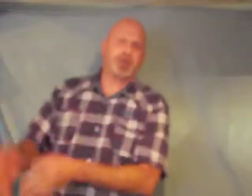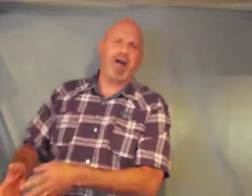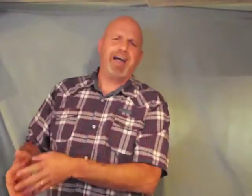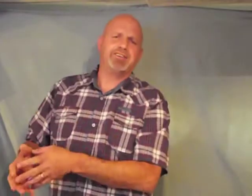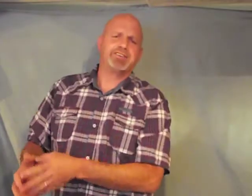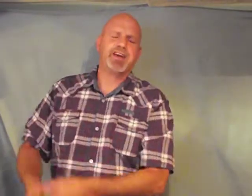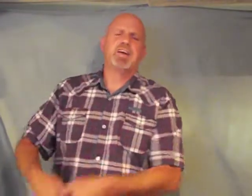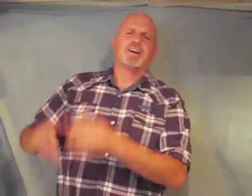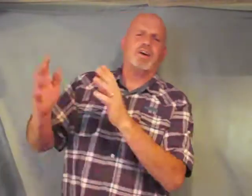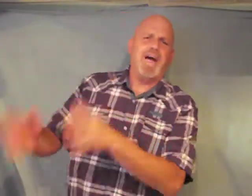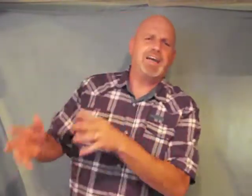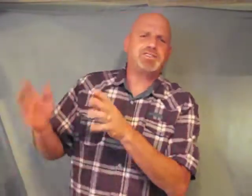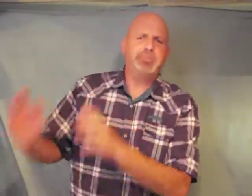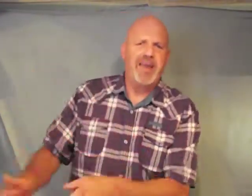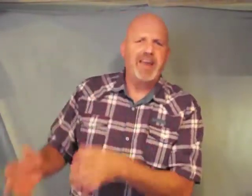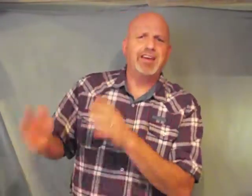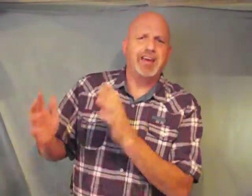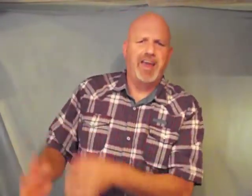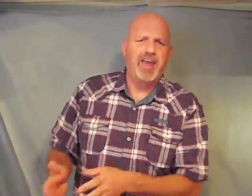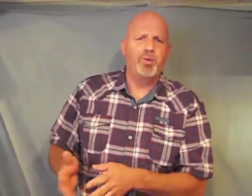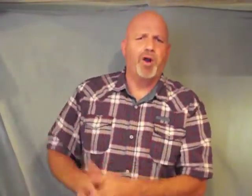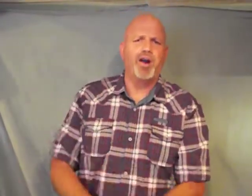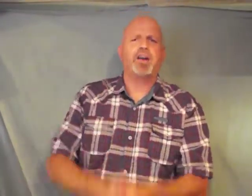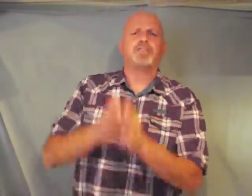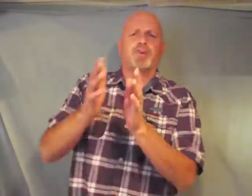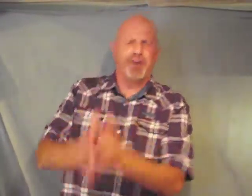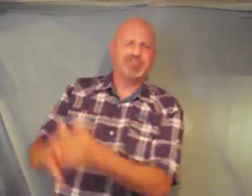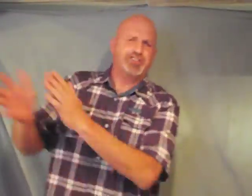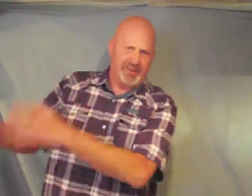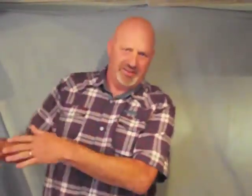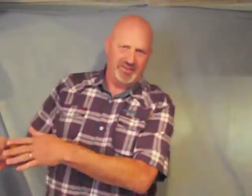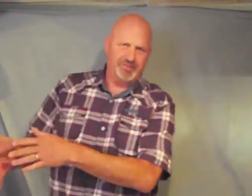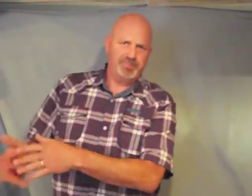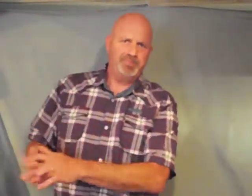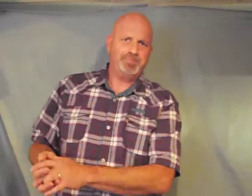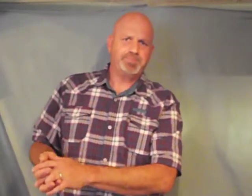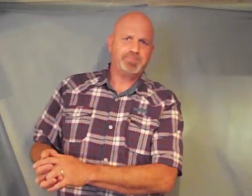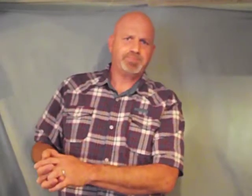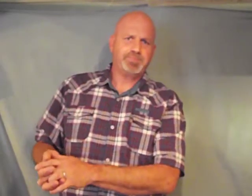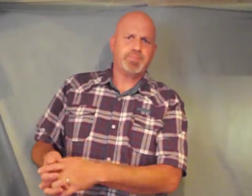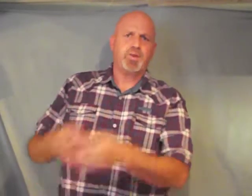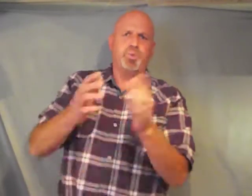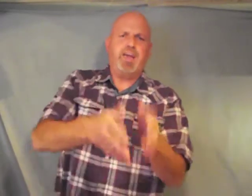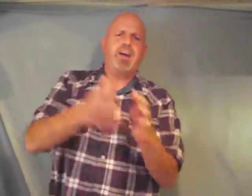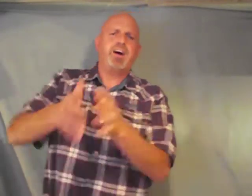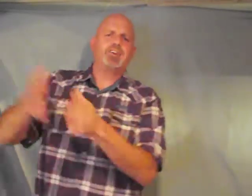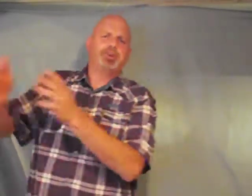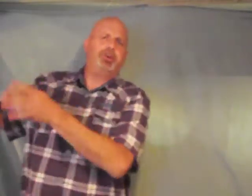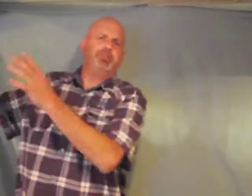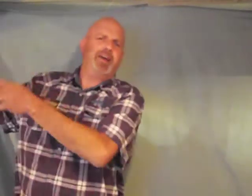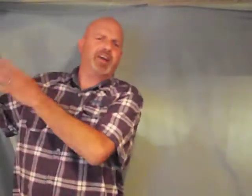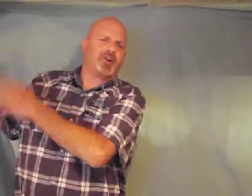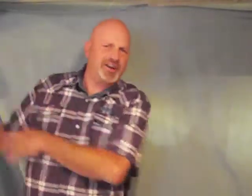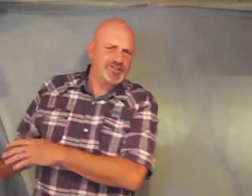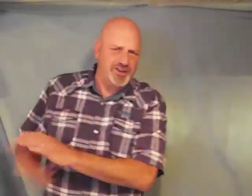Christ Christ being the key word of Christian we are to be Christian